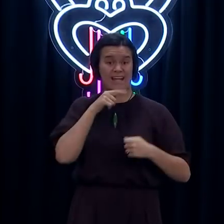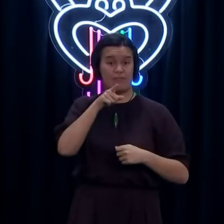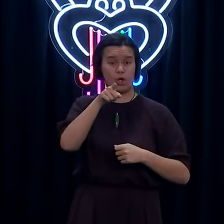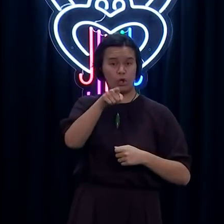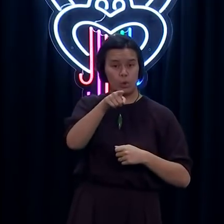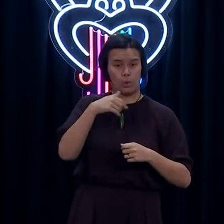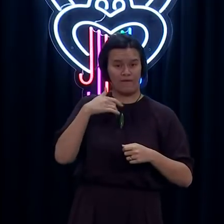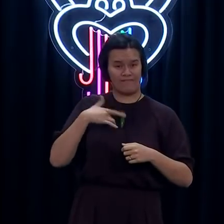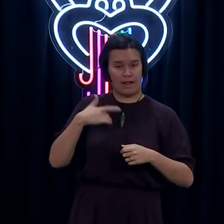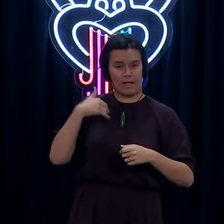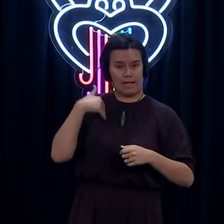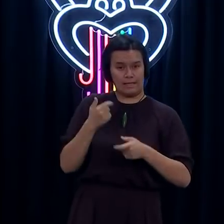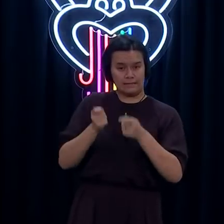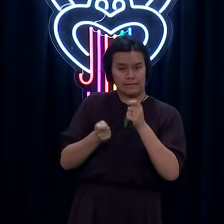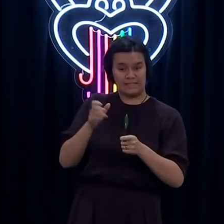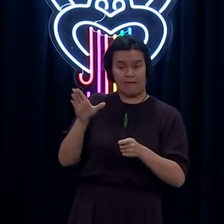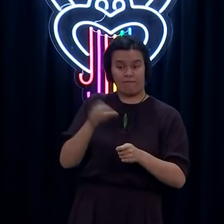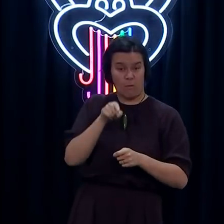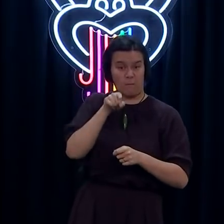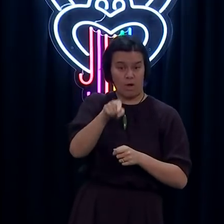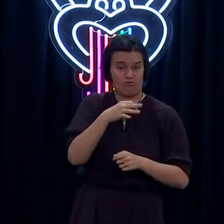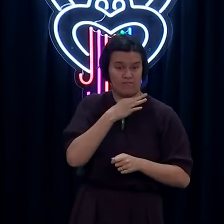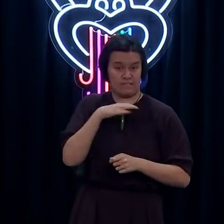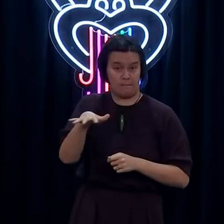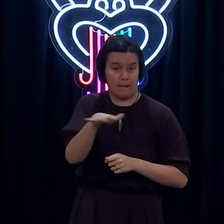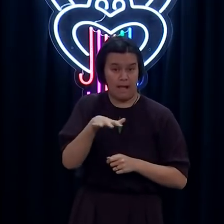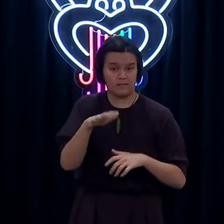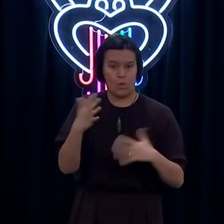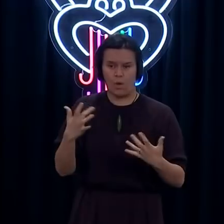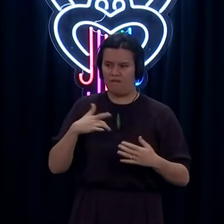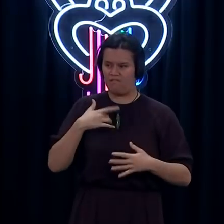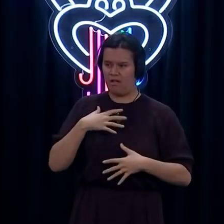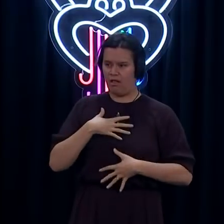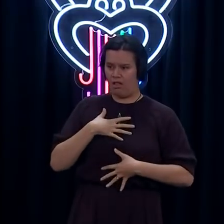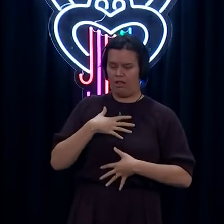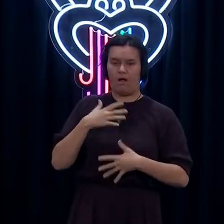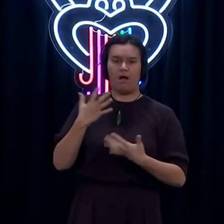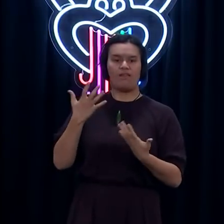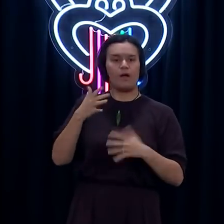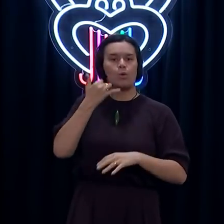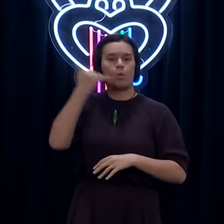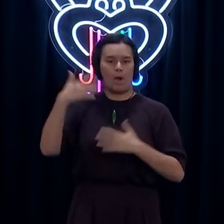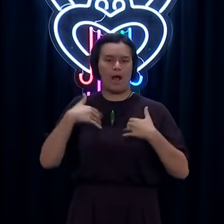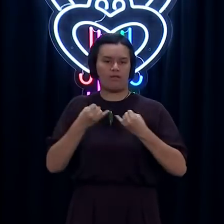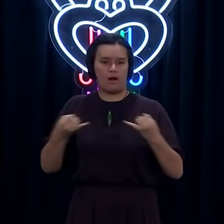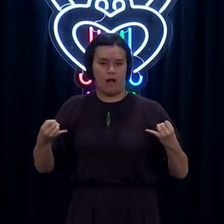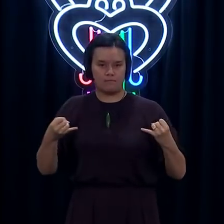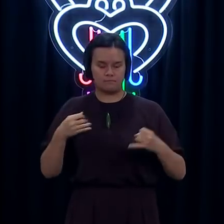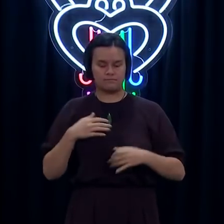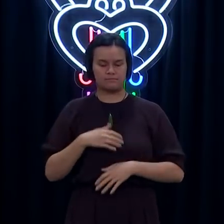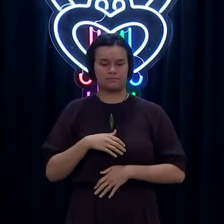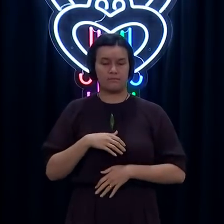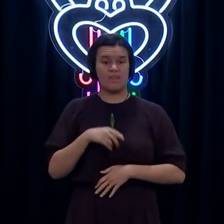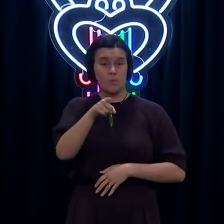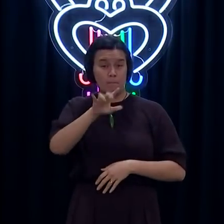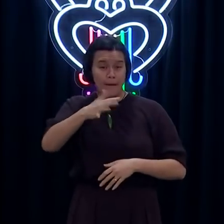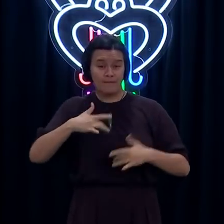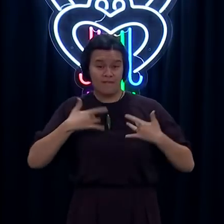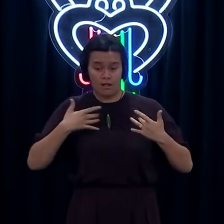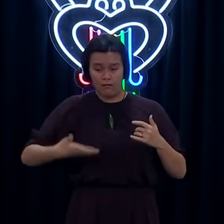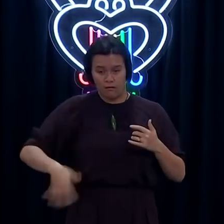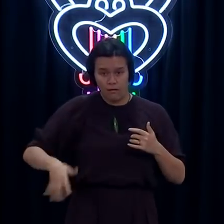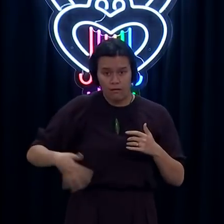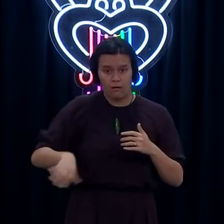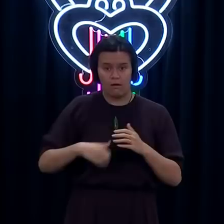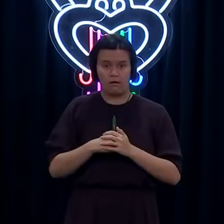getting a test if you have other less common symptoms. Those less common symptoms are symptoms like diarrhoea,